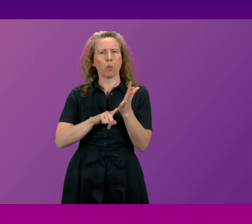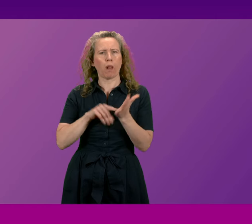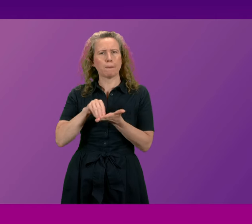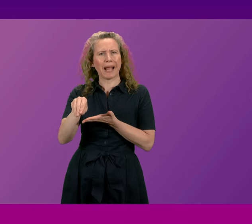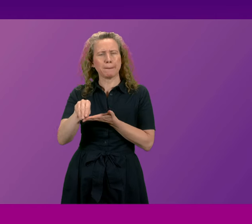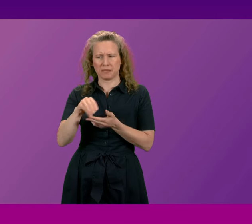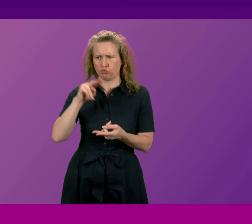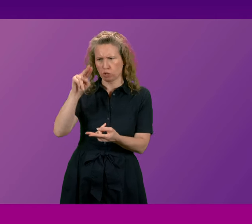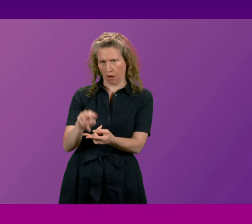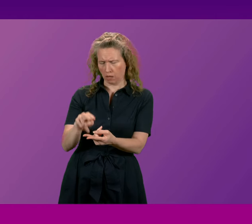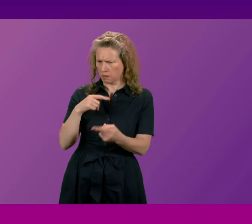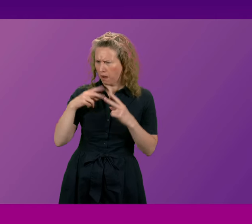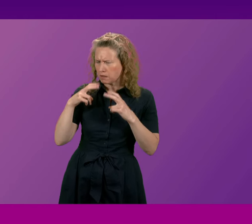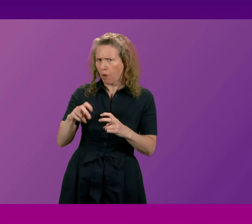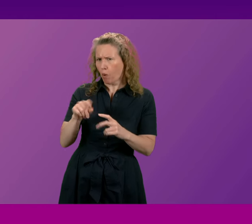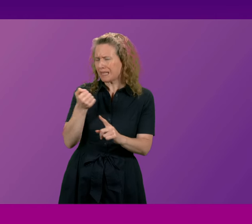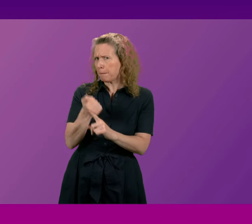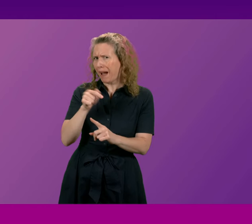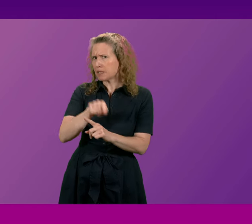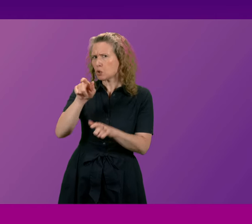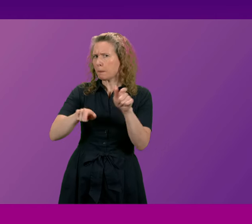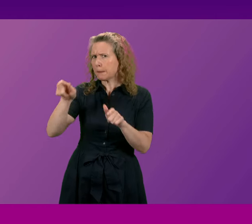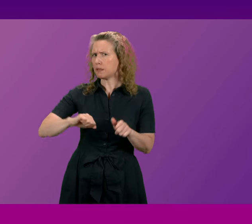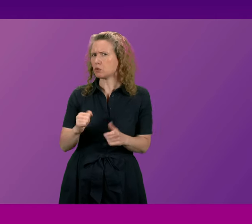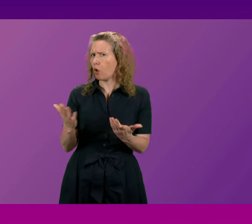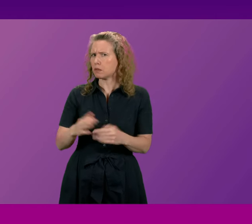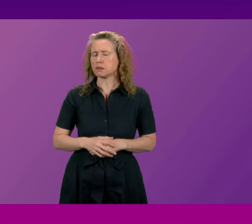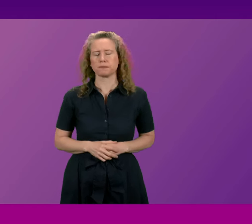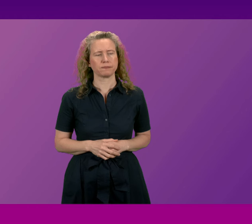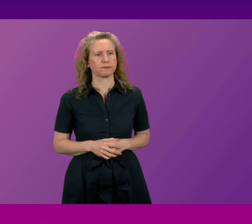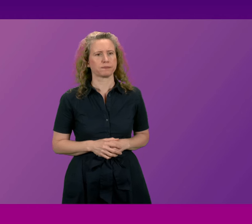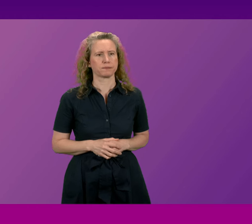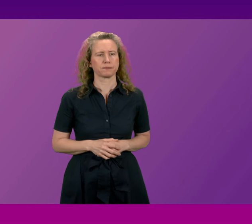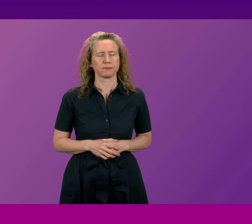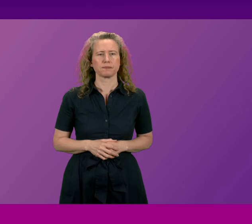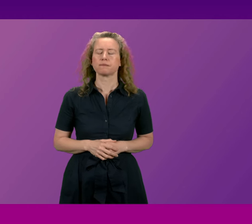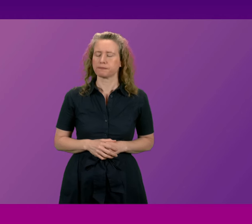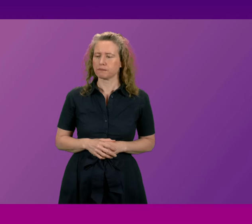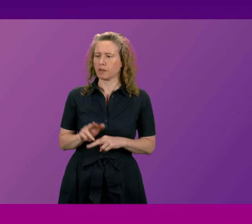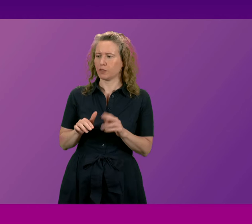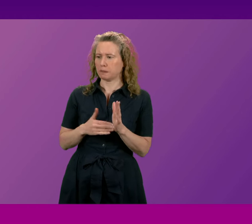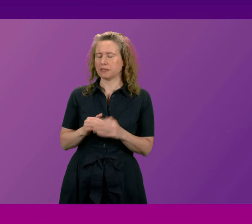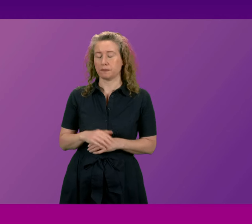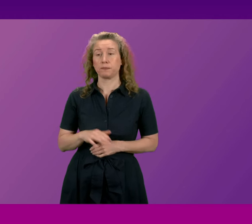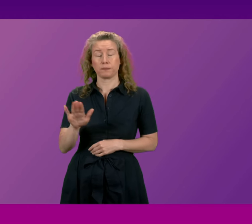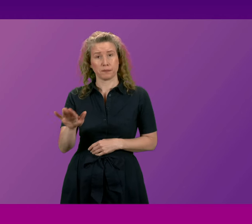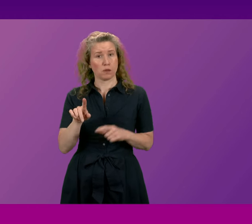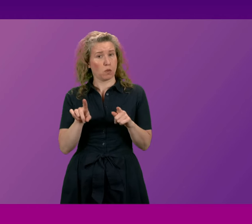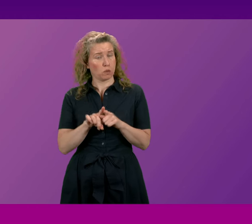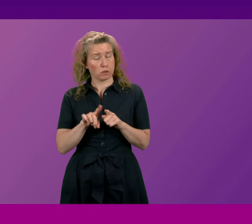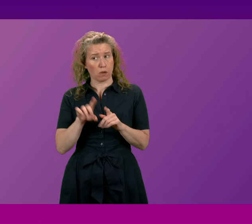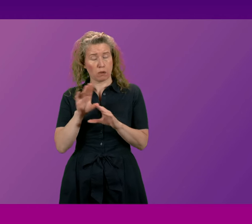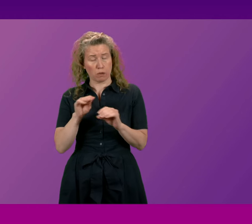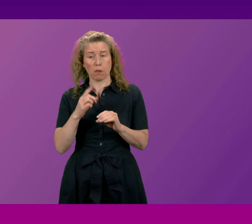fuel payments will have on people in Scotland First Minister President Officer our analysis suggests that between 110